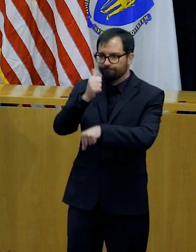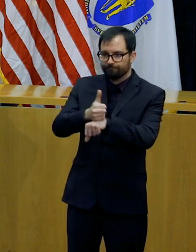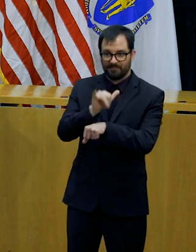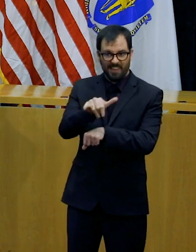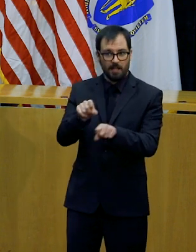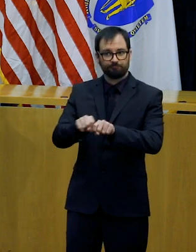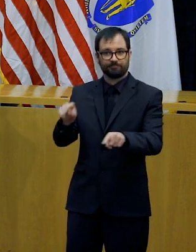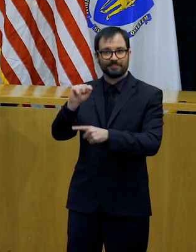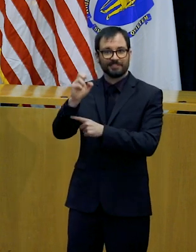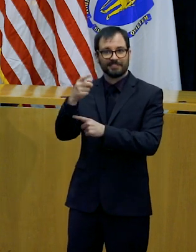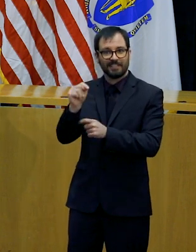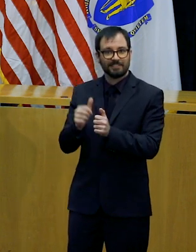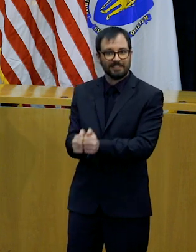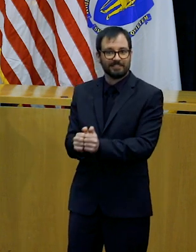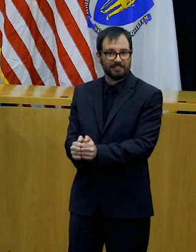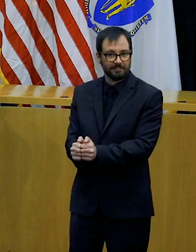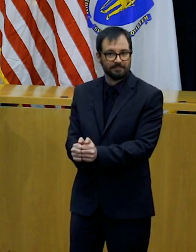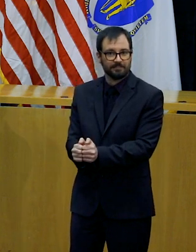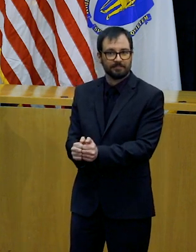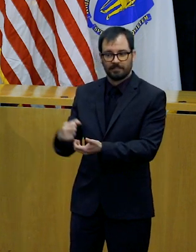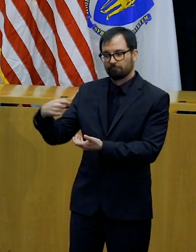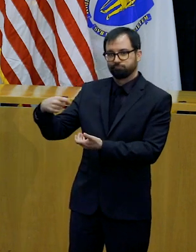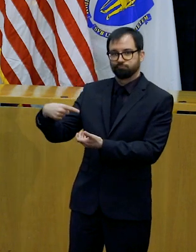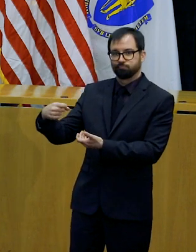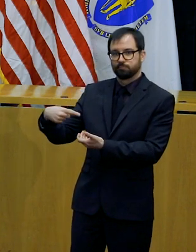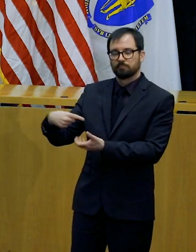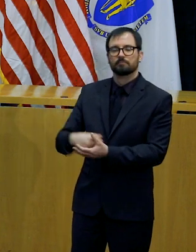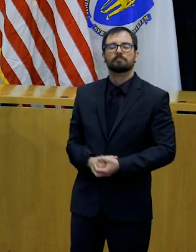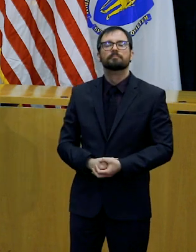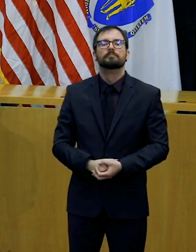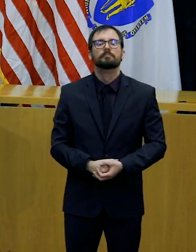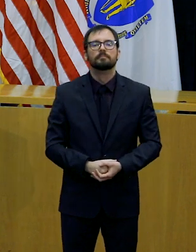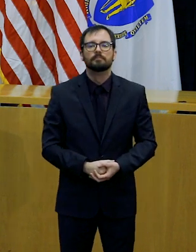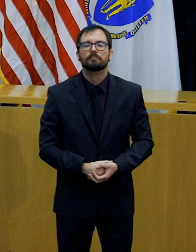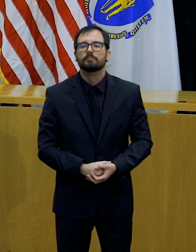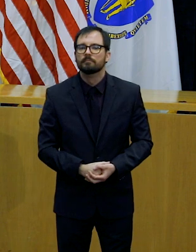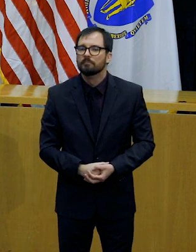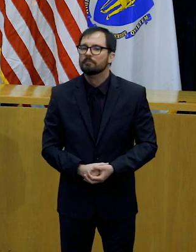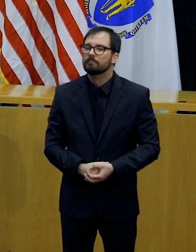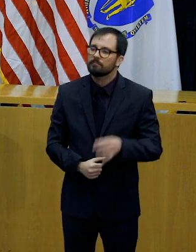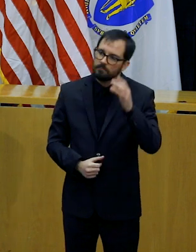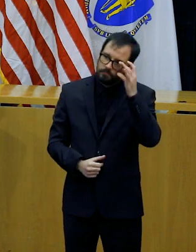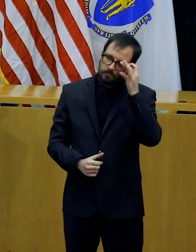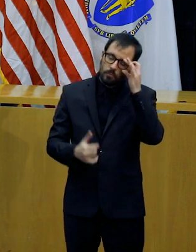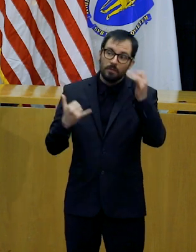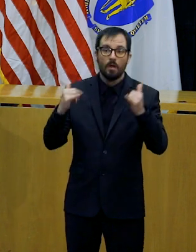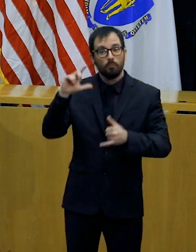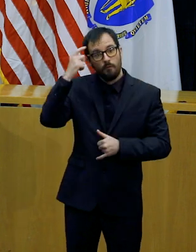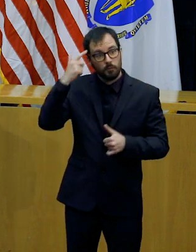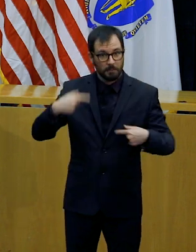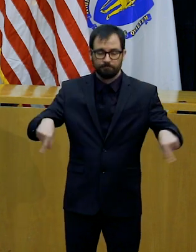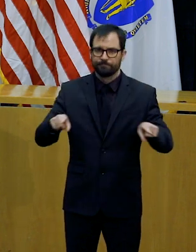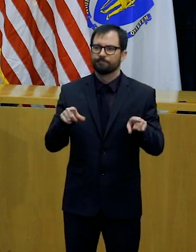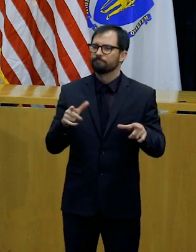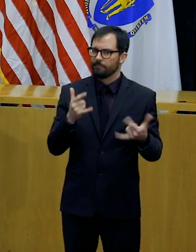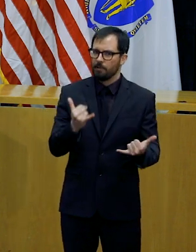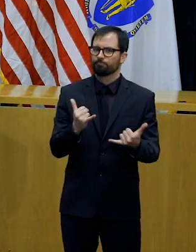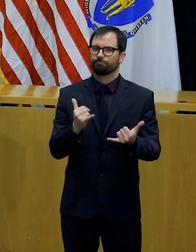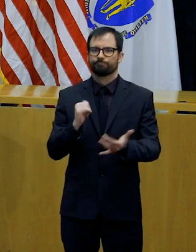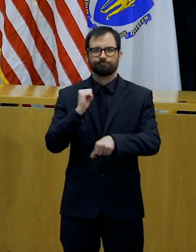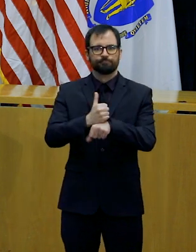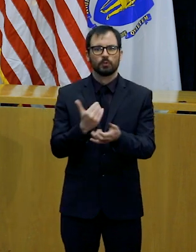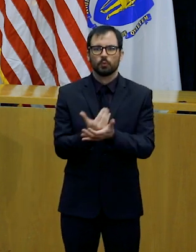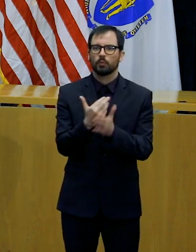more flexibility as they respond to the virus. As a few examples, we've made it easier for nurses licensed in other states to work in